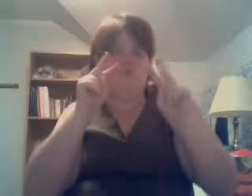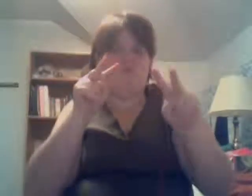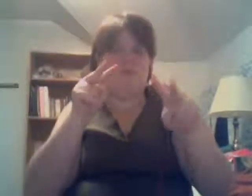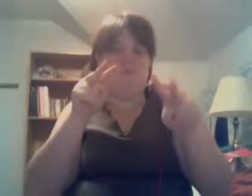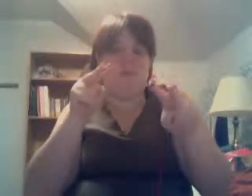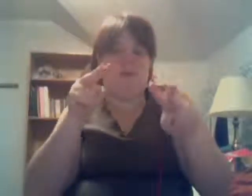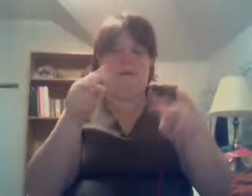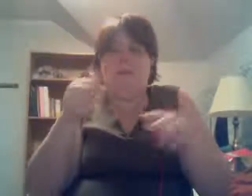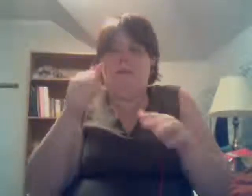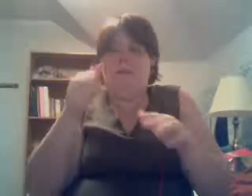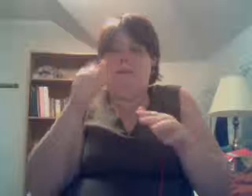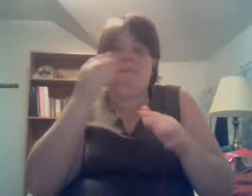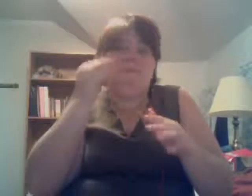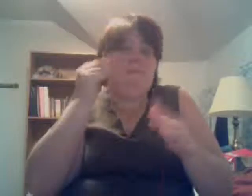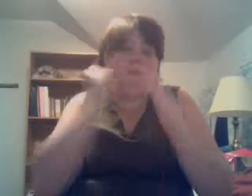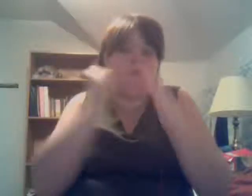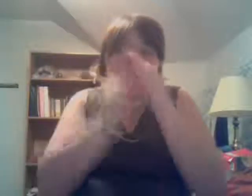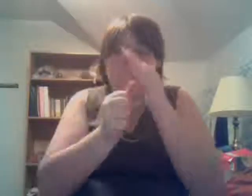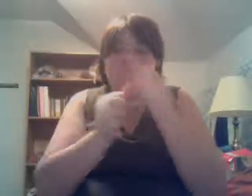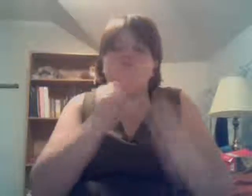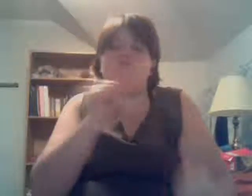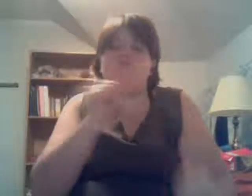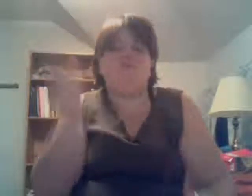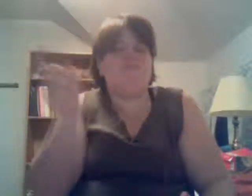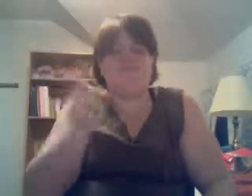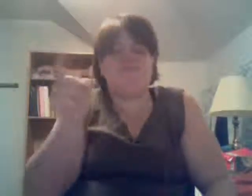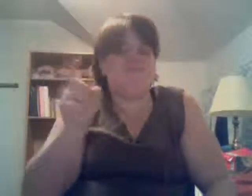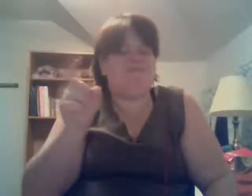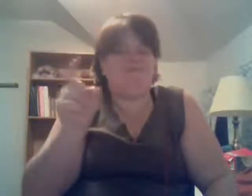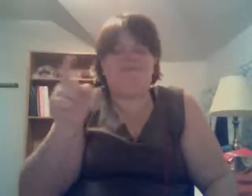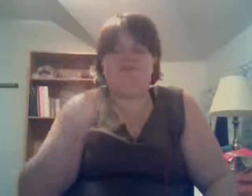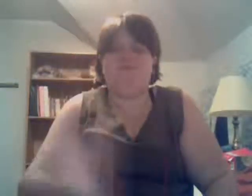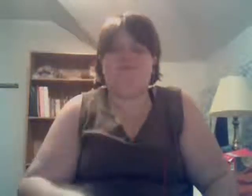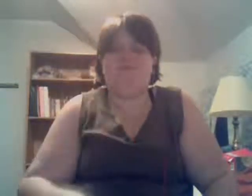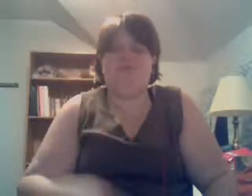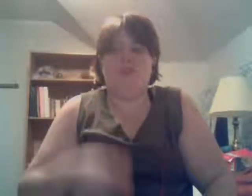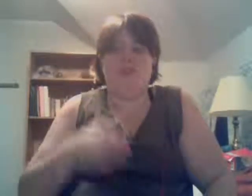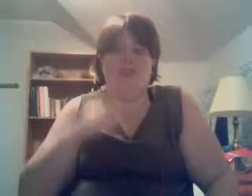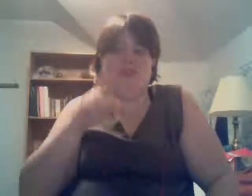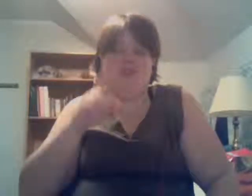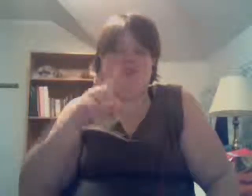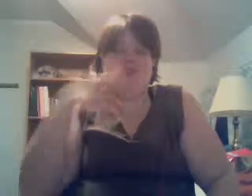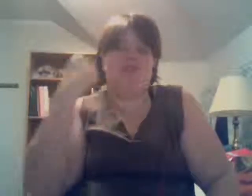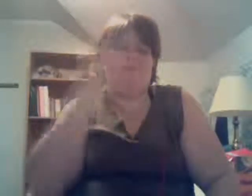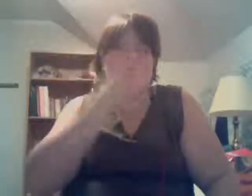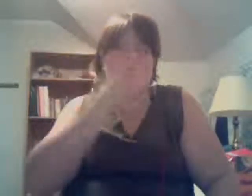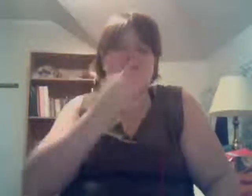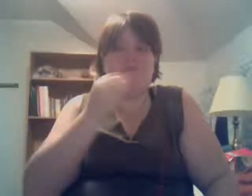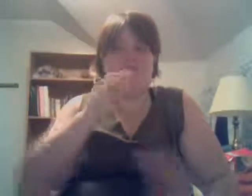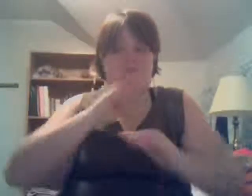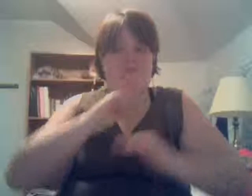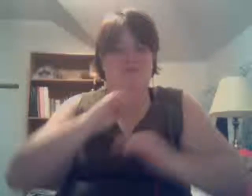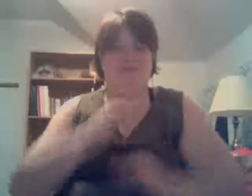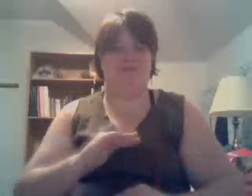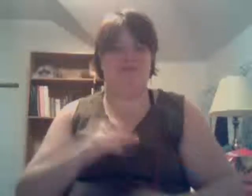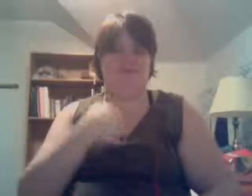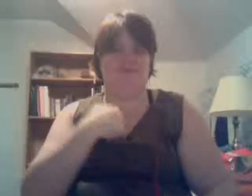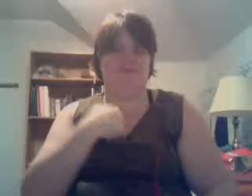Don't need makeup to cover up Being the way that you are is enough